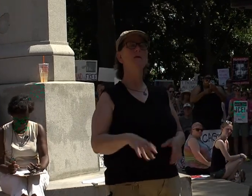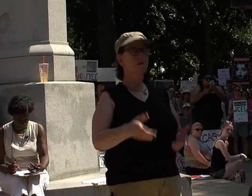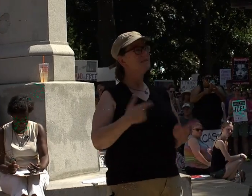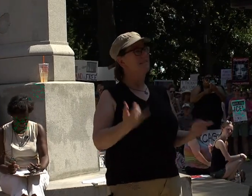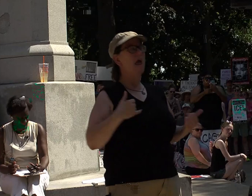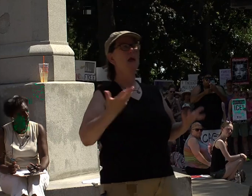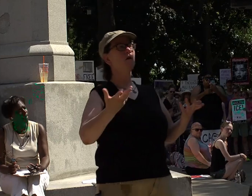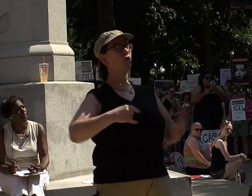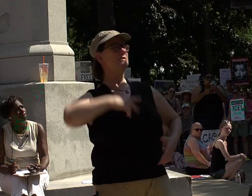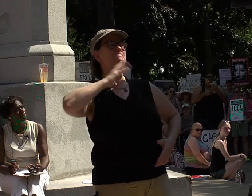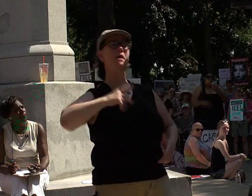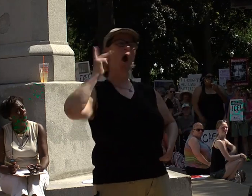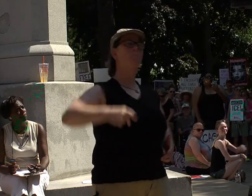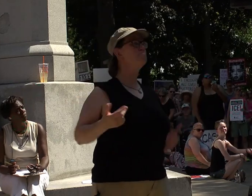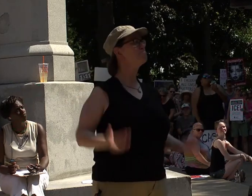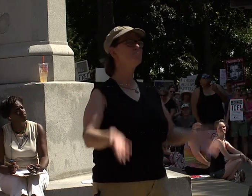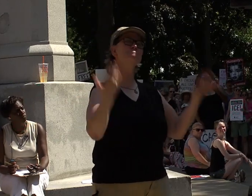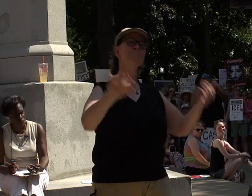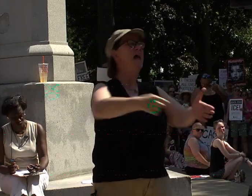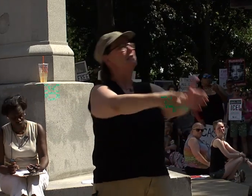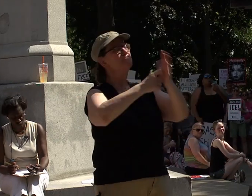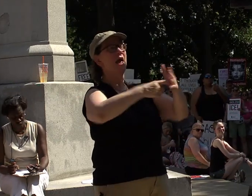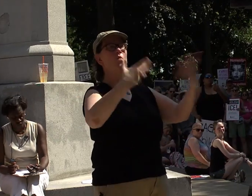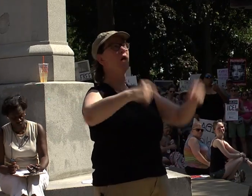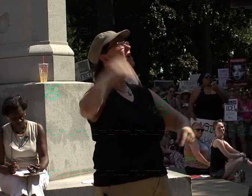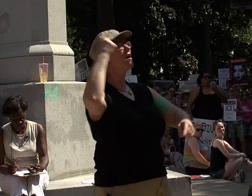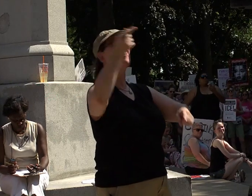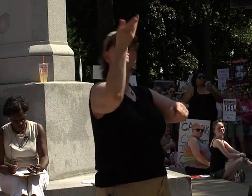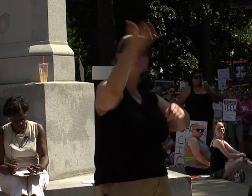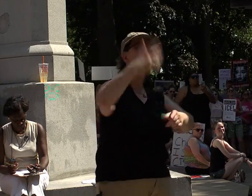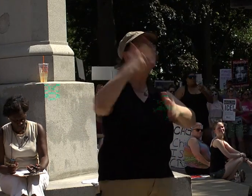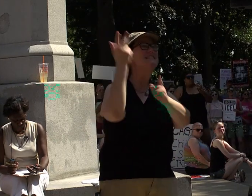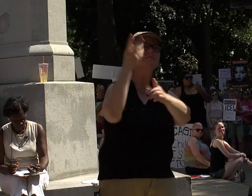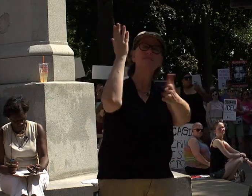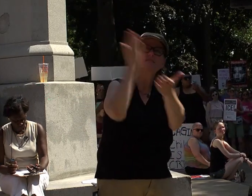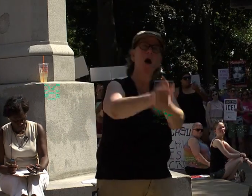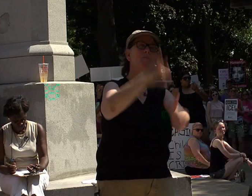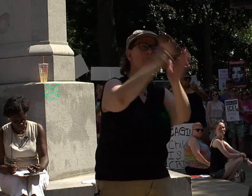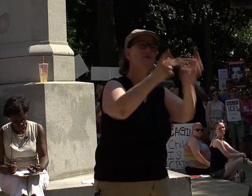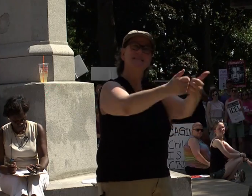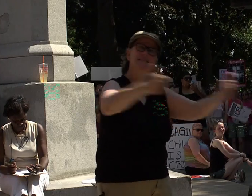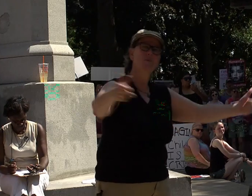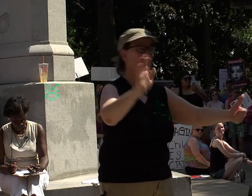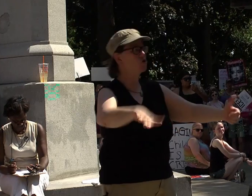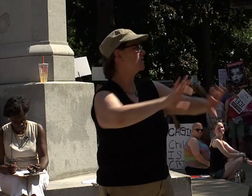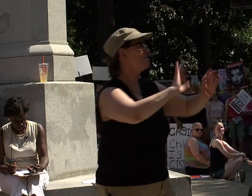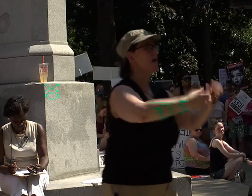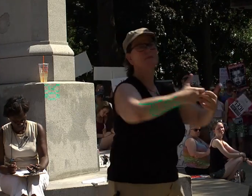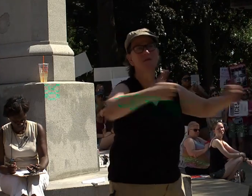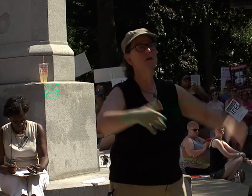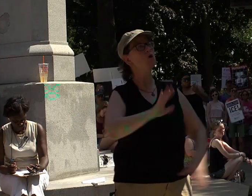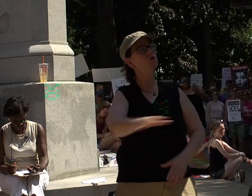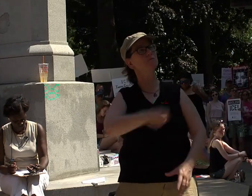demanding that the government stop this policy of separating families and locking children in cages, causing great psychological damage to